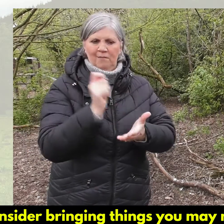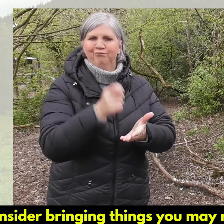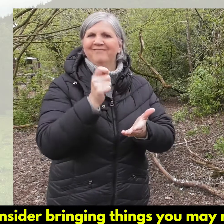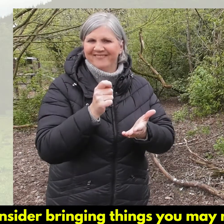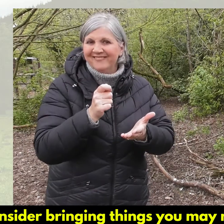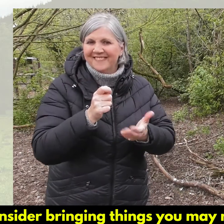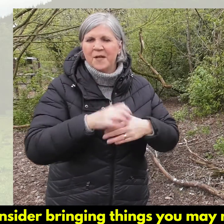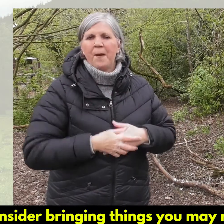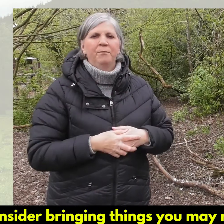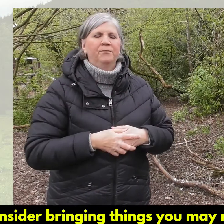contactless payment option.